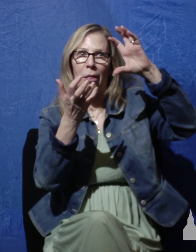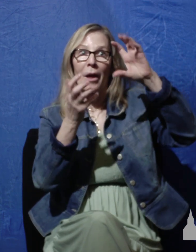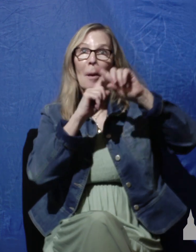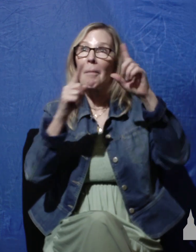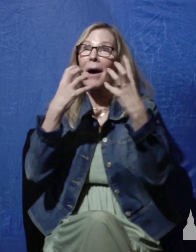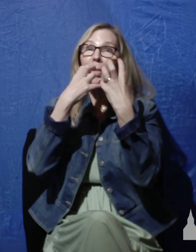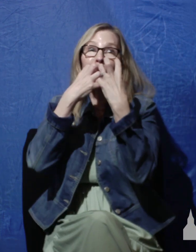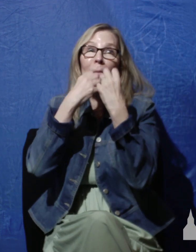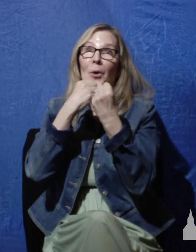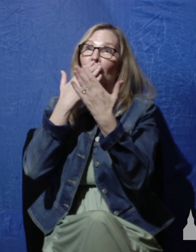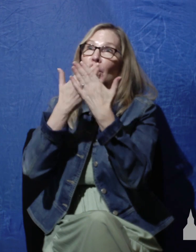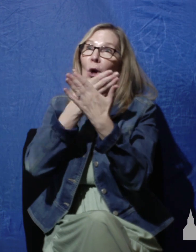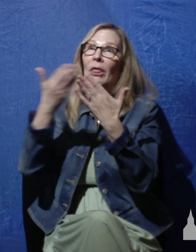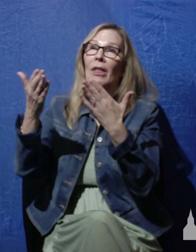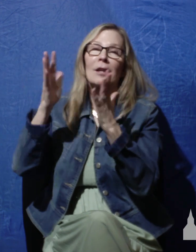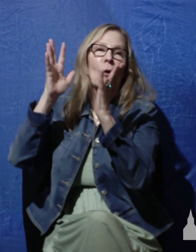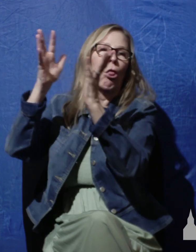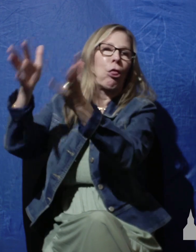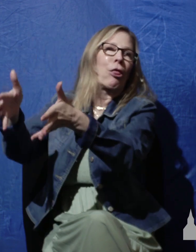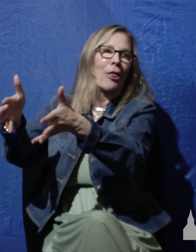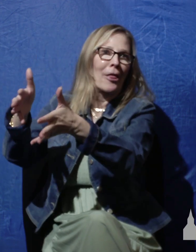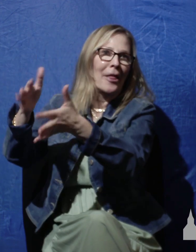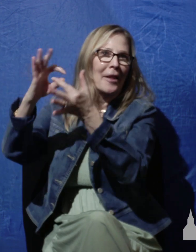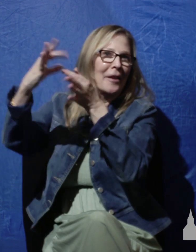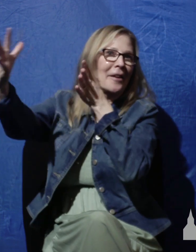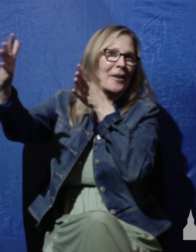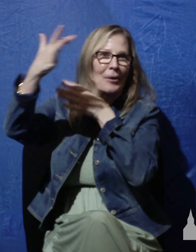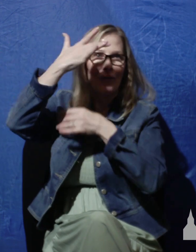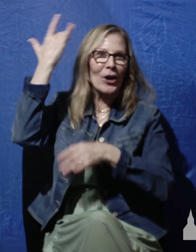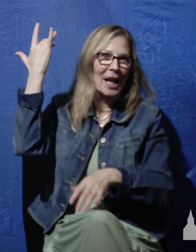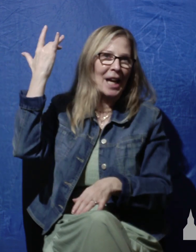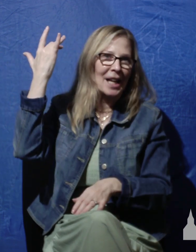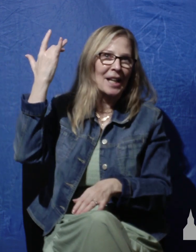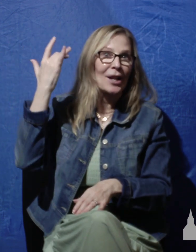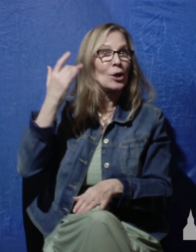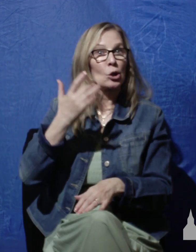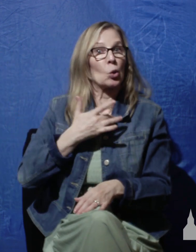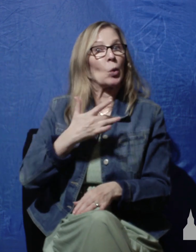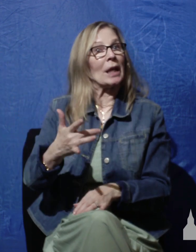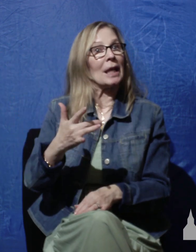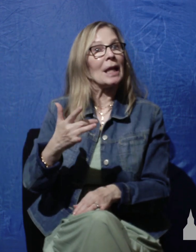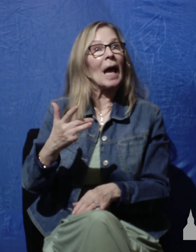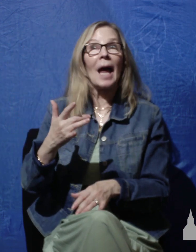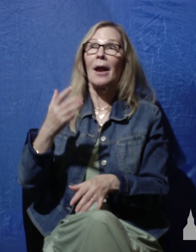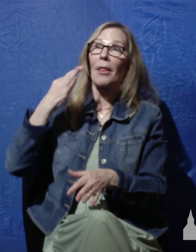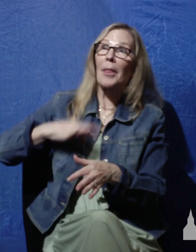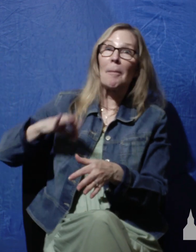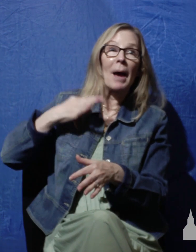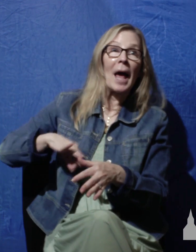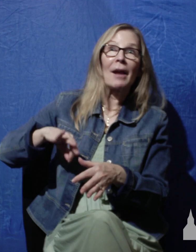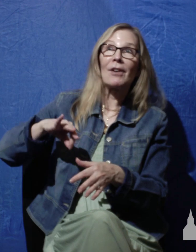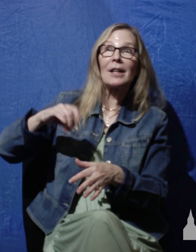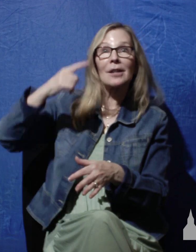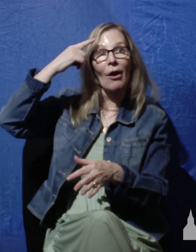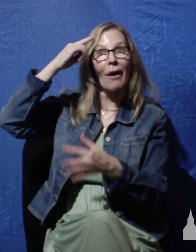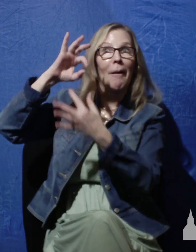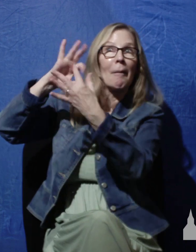It is tenacious of grievances and holds benefits all too loosely. Now because Spurgeon is